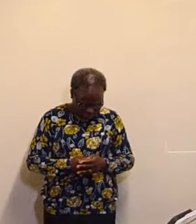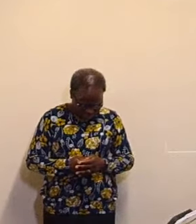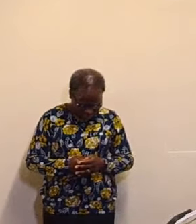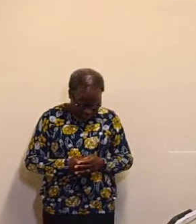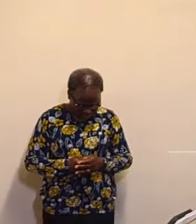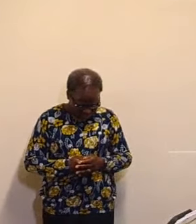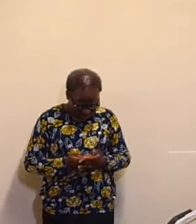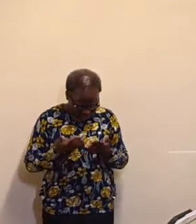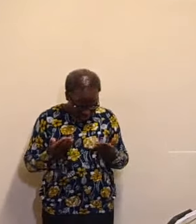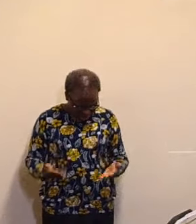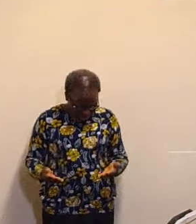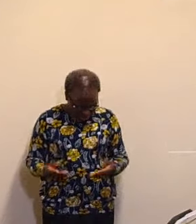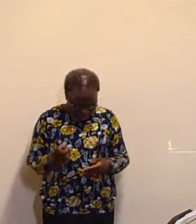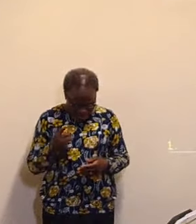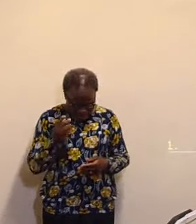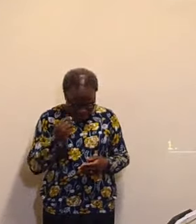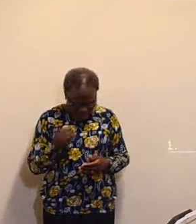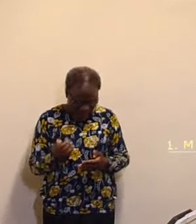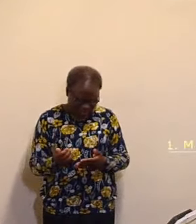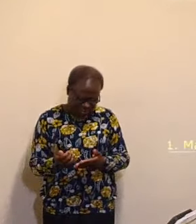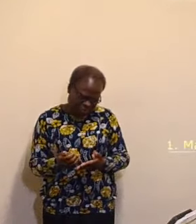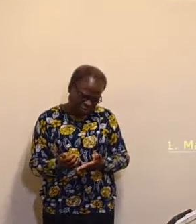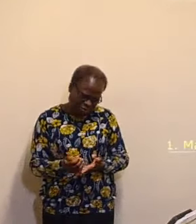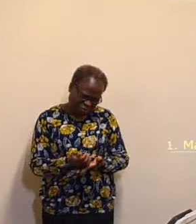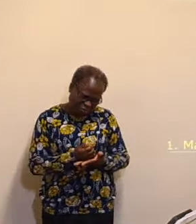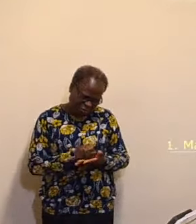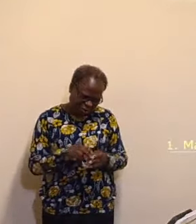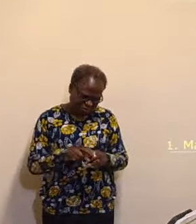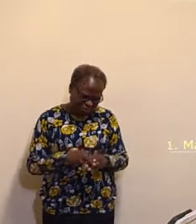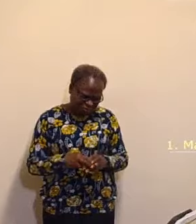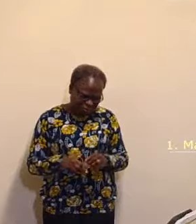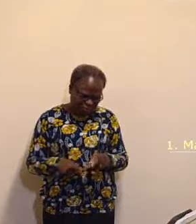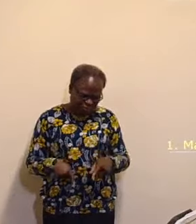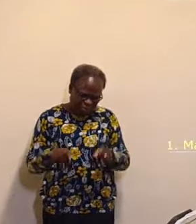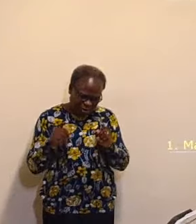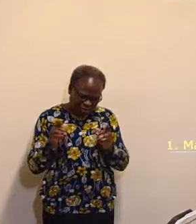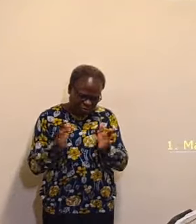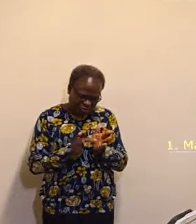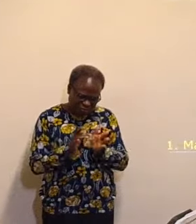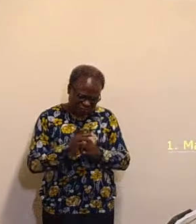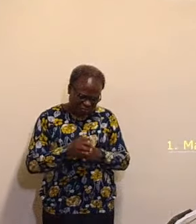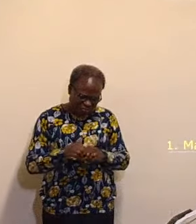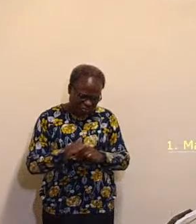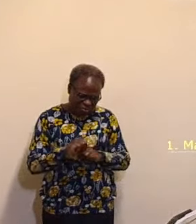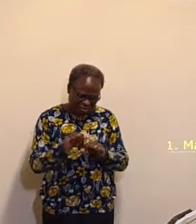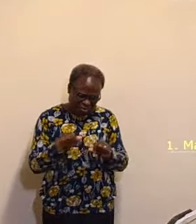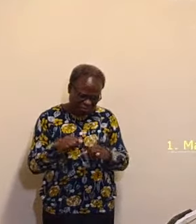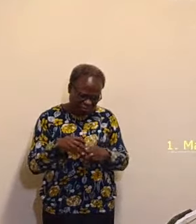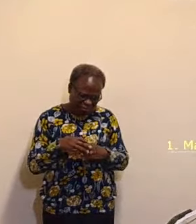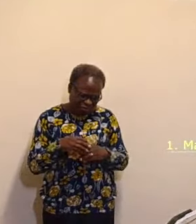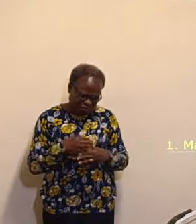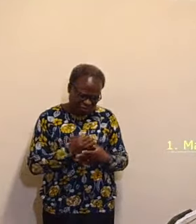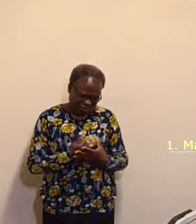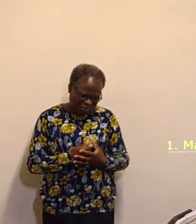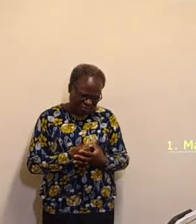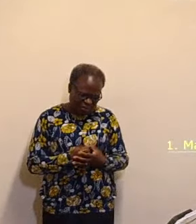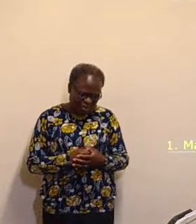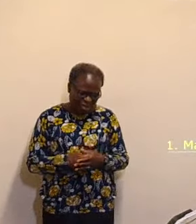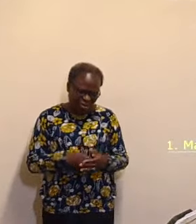Now may the grace of the Lord Jesus Christ, our Savior, the love of God, our